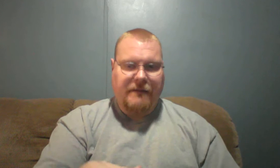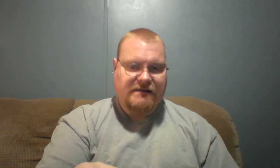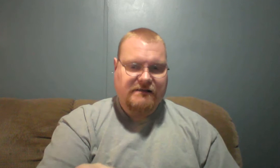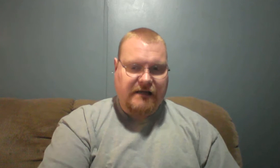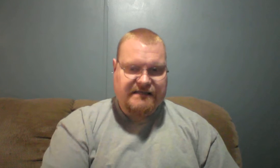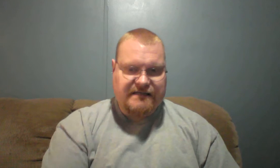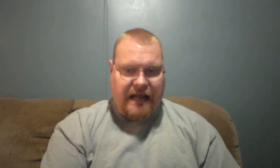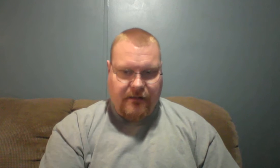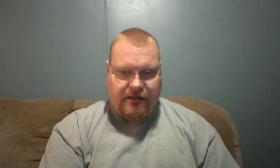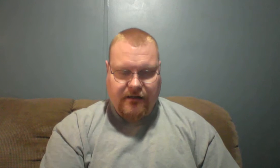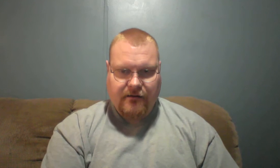makes a statement,